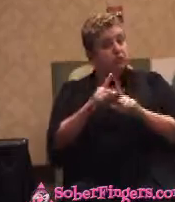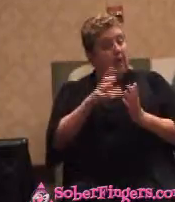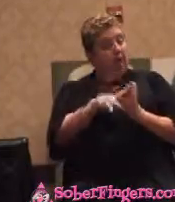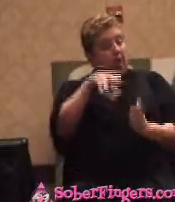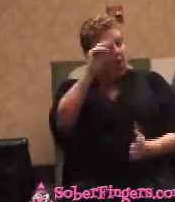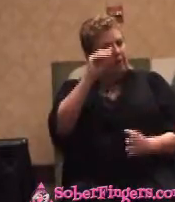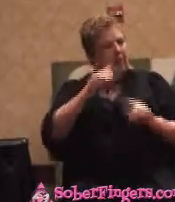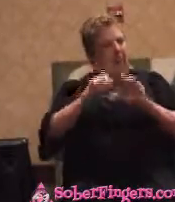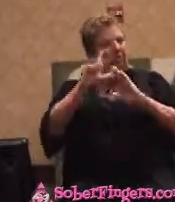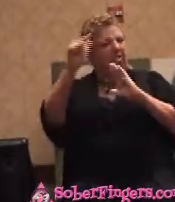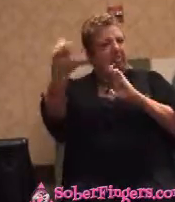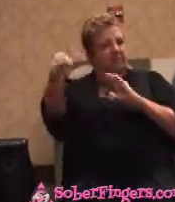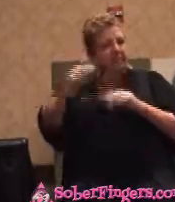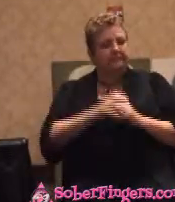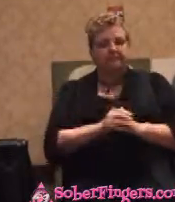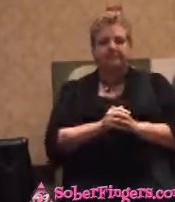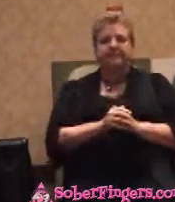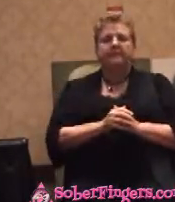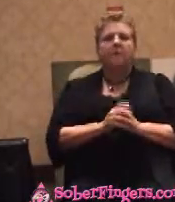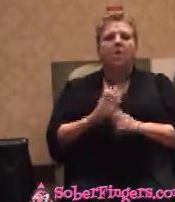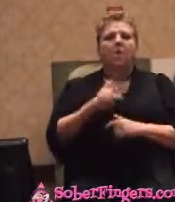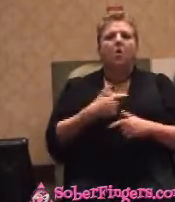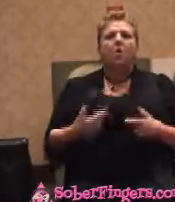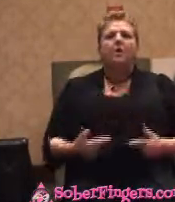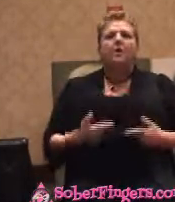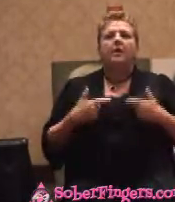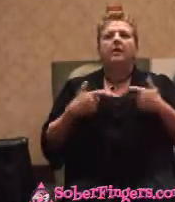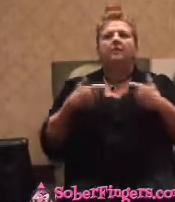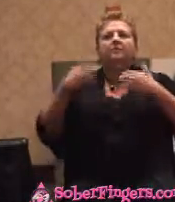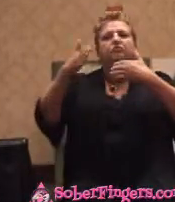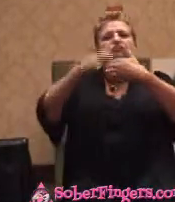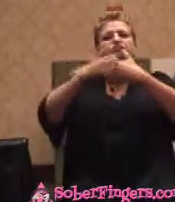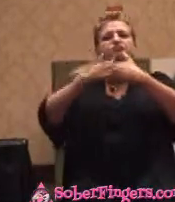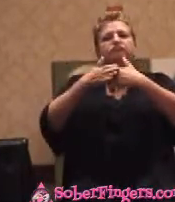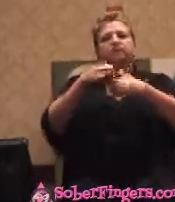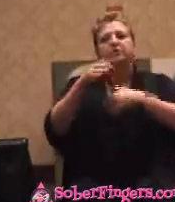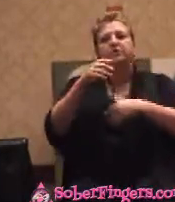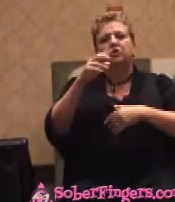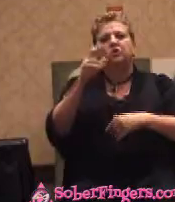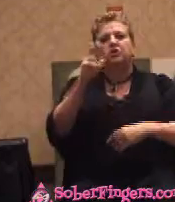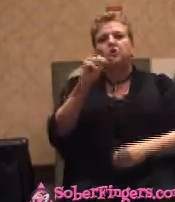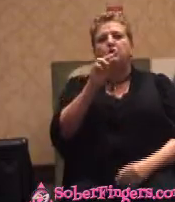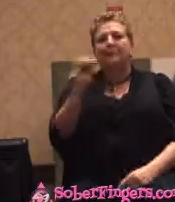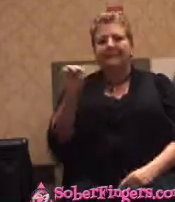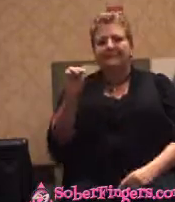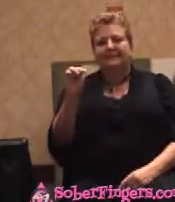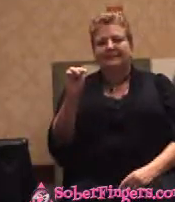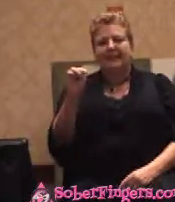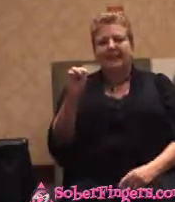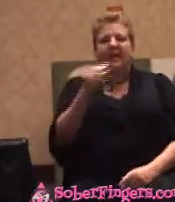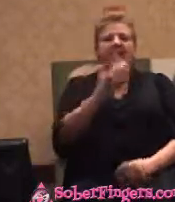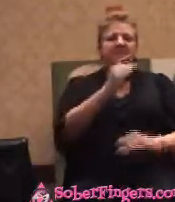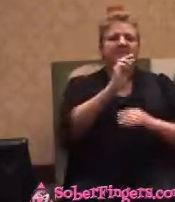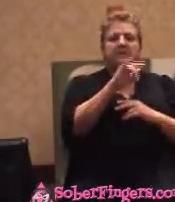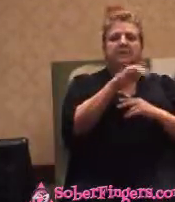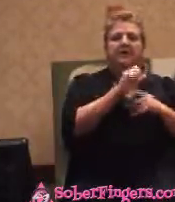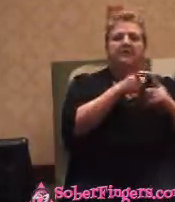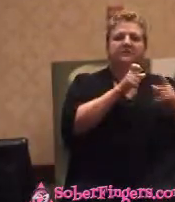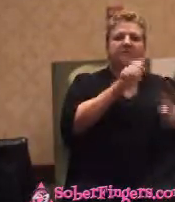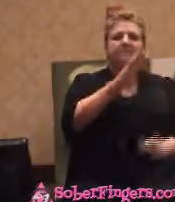I lived out, we lived about 20 miles from Columbus, New Mexico and about 15 miles from Bovina, Texas. Bovina is not